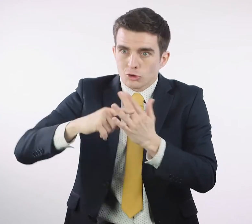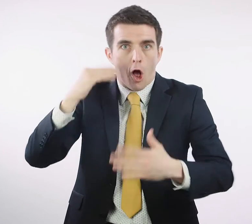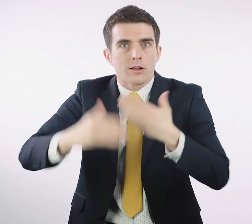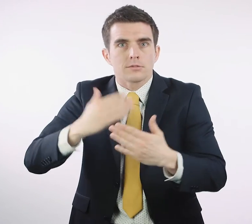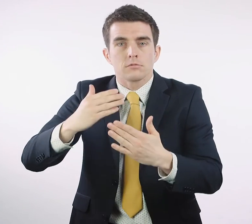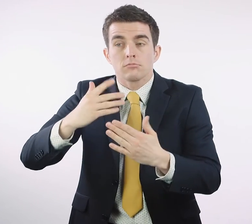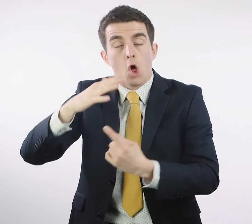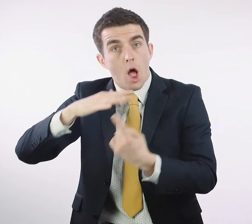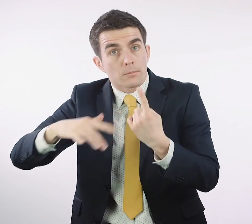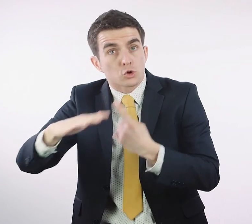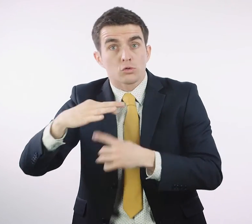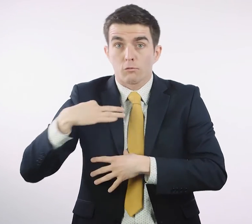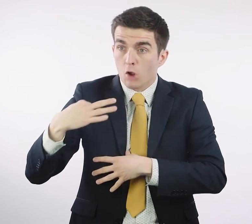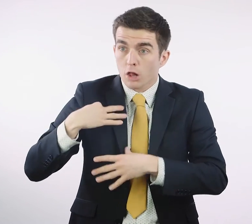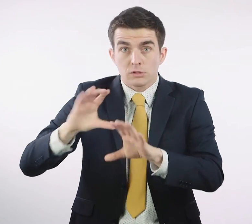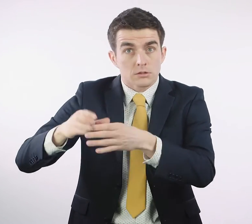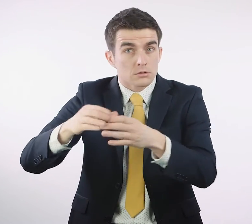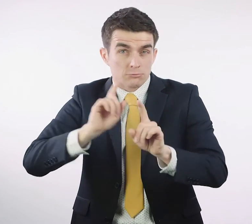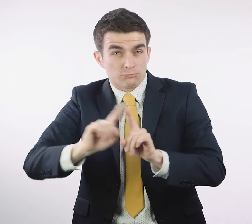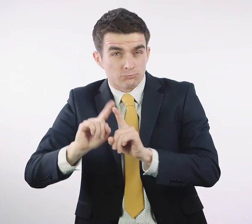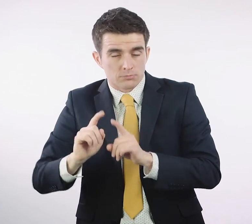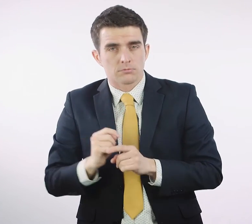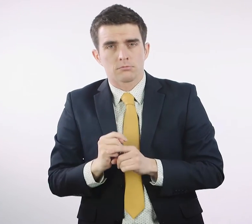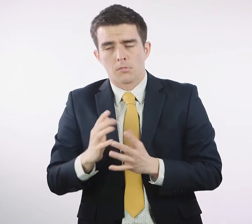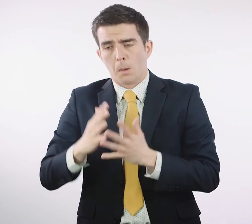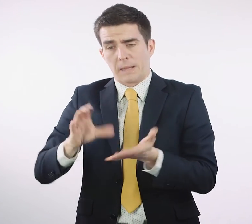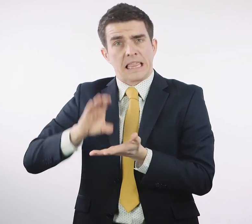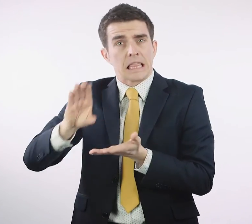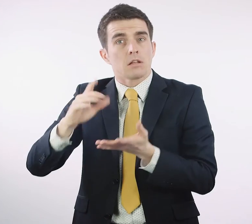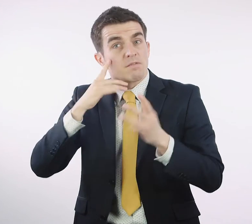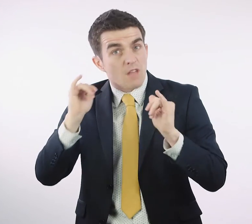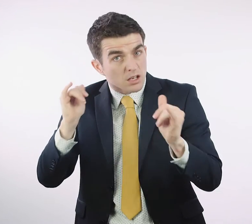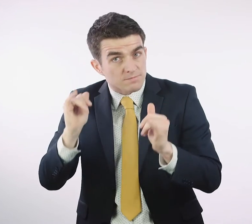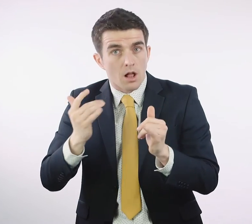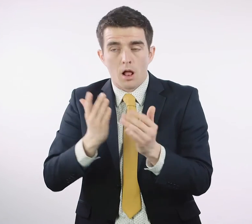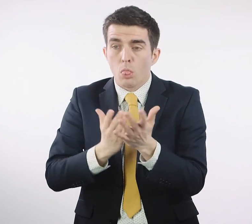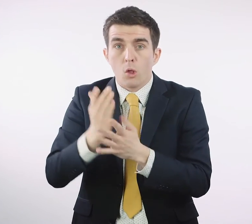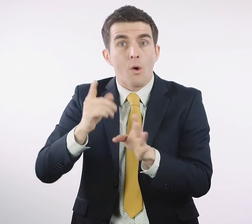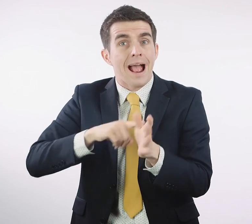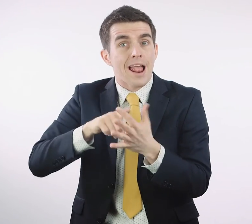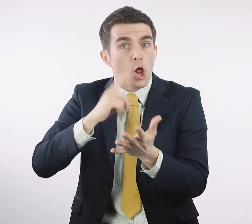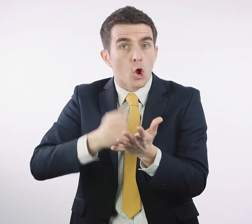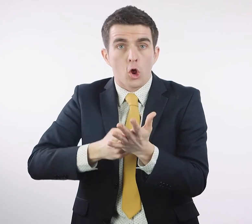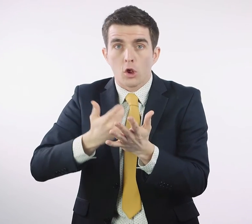festivals, for touring and for the year-round running costs of our major arts organisations and venues.